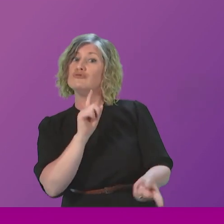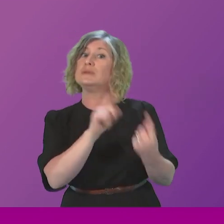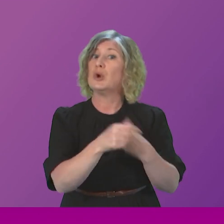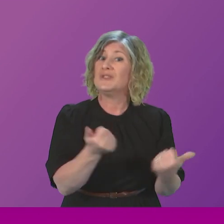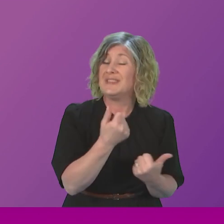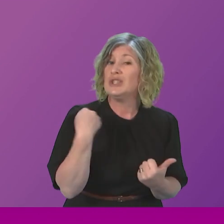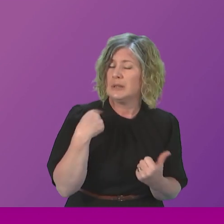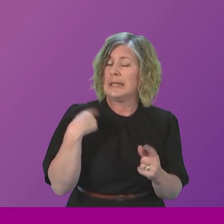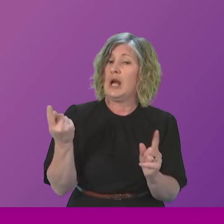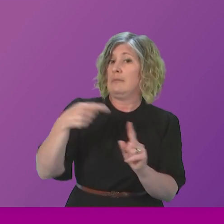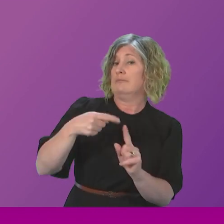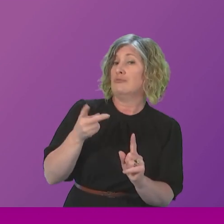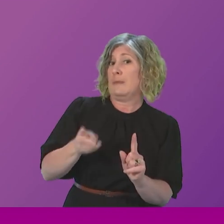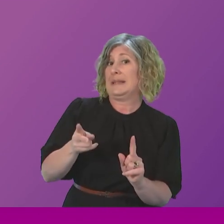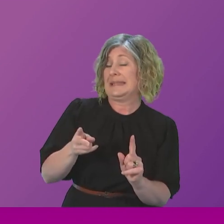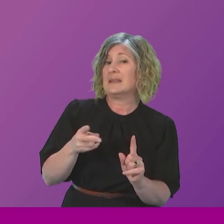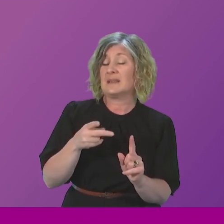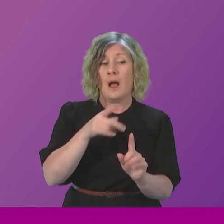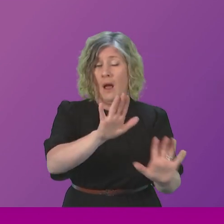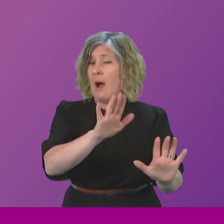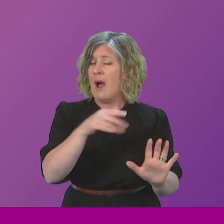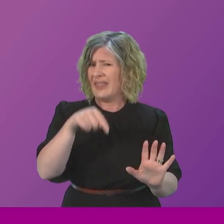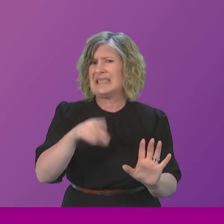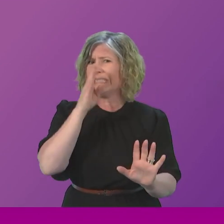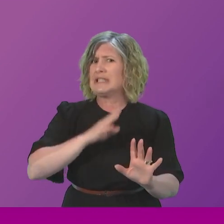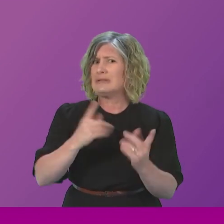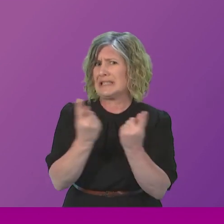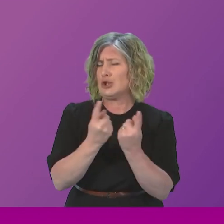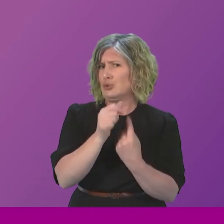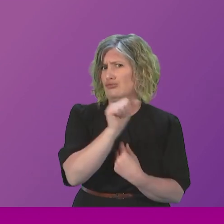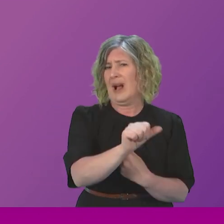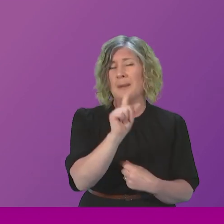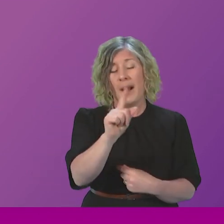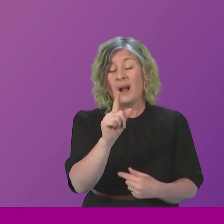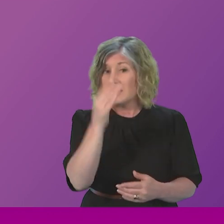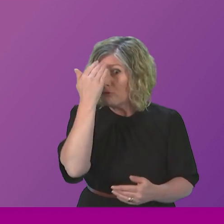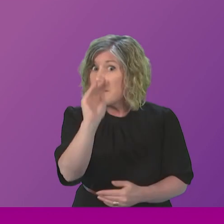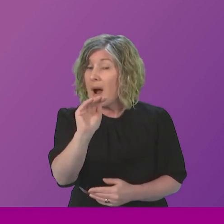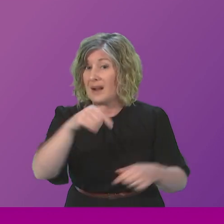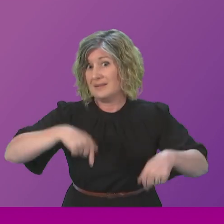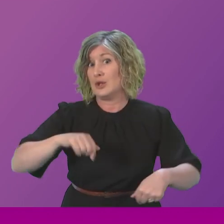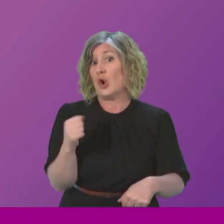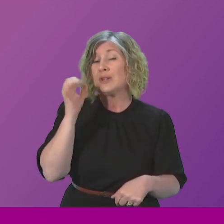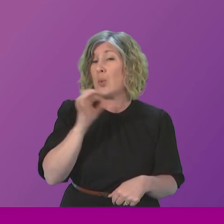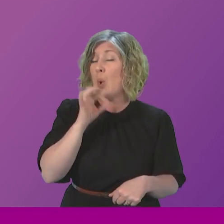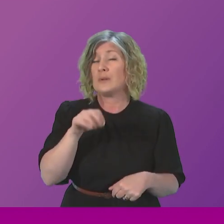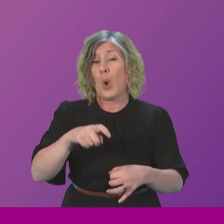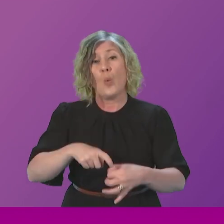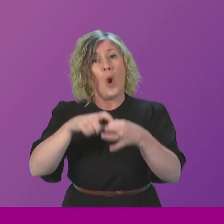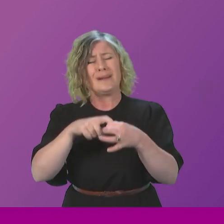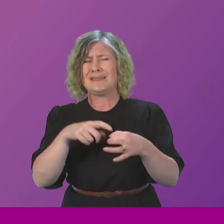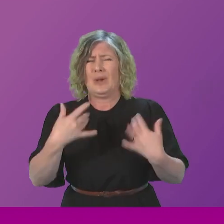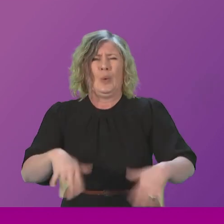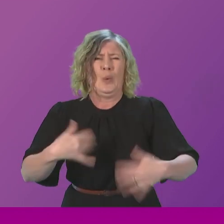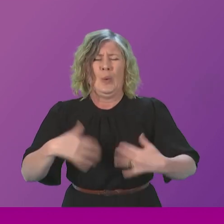notwithstanding the very serious issues Ascol Hamilton raises, of course, our water quality in Scotland is very, very good. It shows CEPA's most